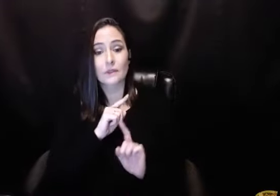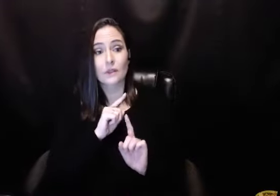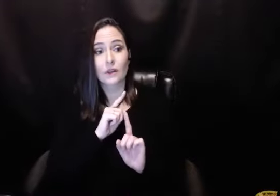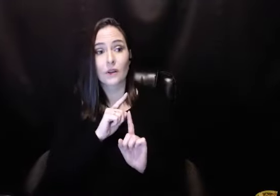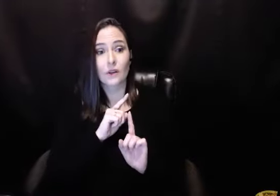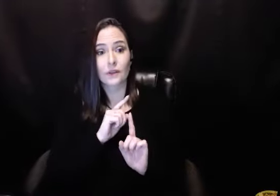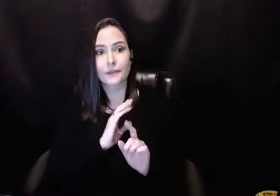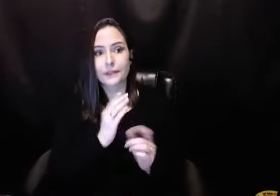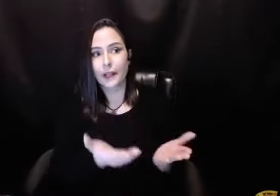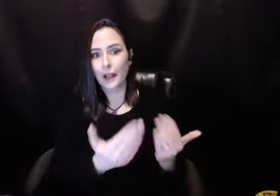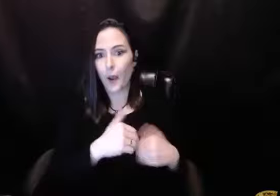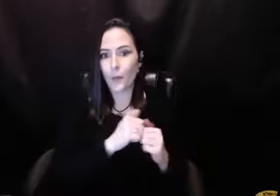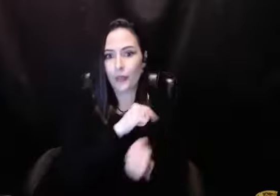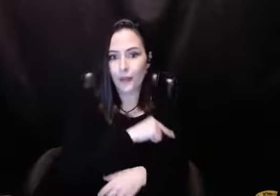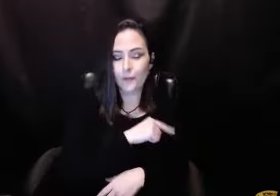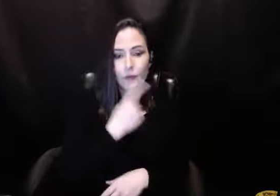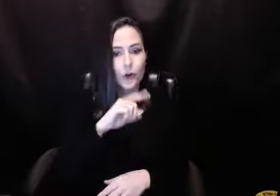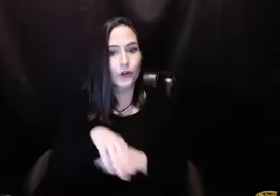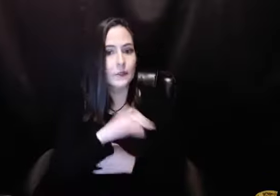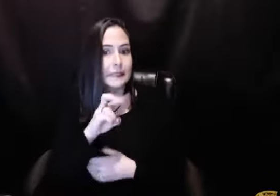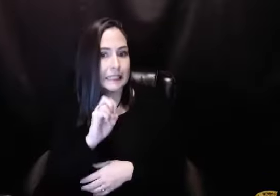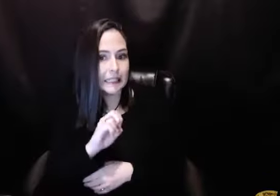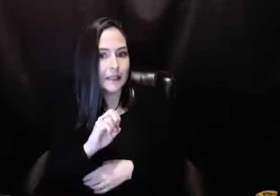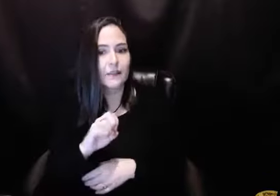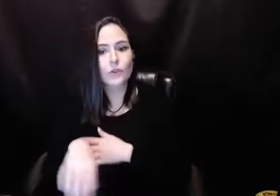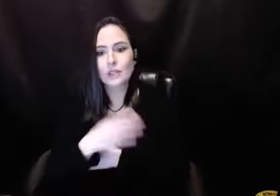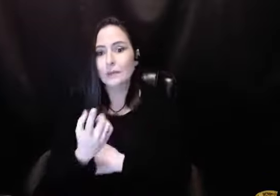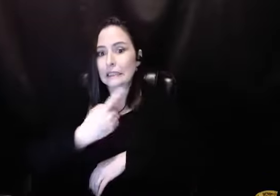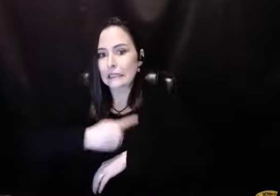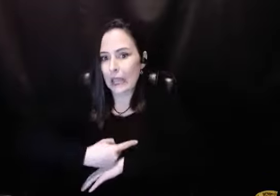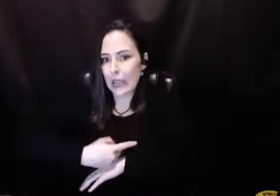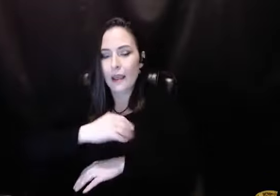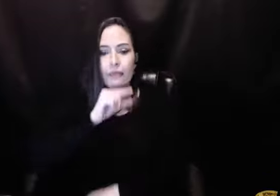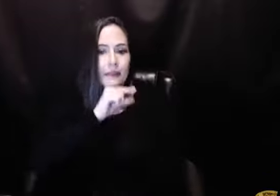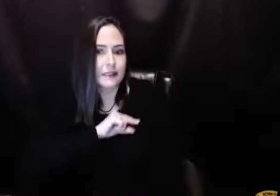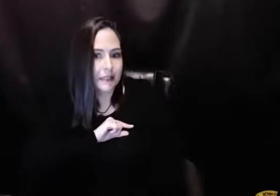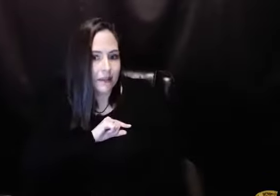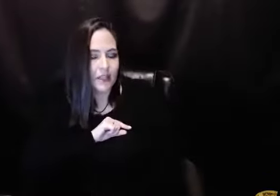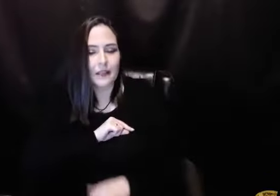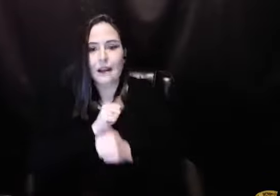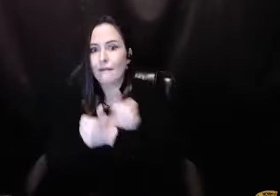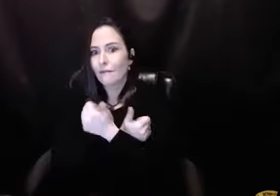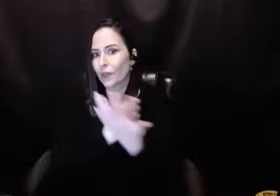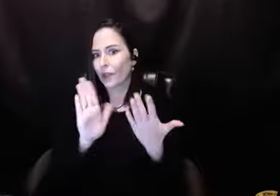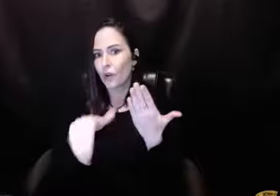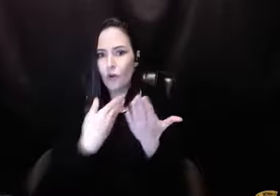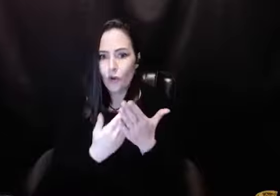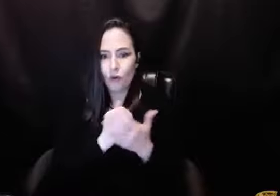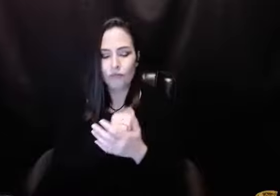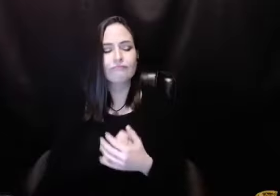She wanted him to take her on Christmas Eve to Mass. And then she wanted him to be with her on Christmas Day and be with her